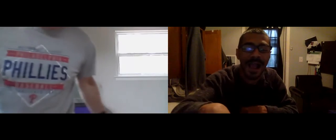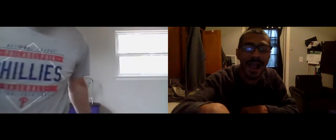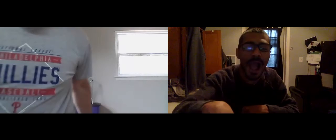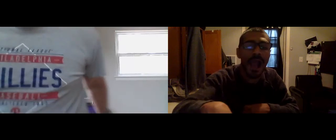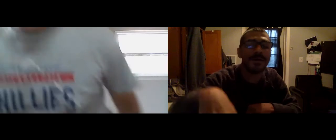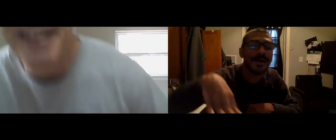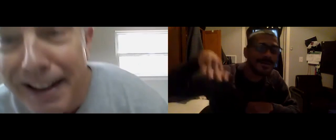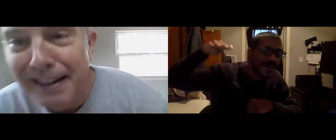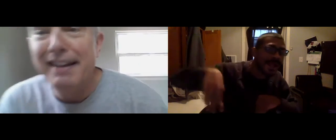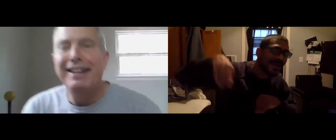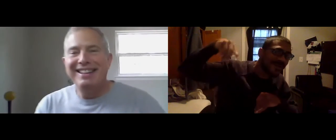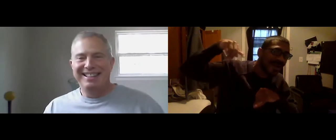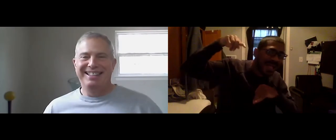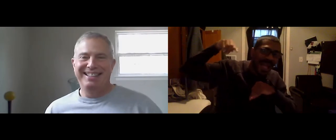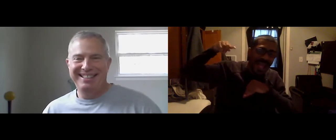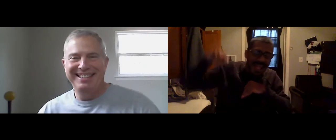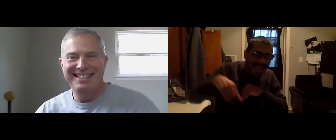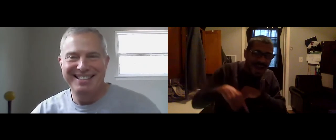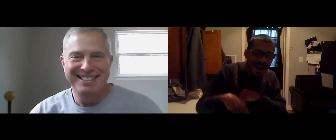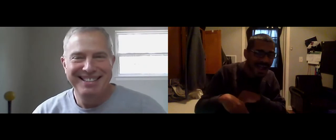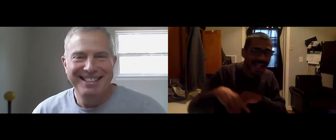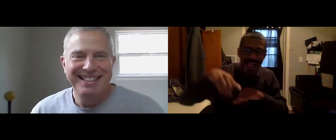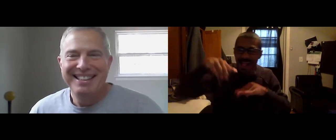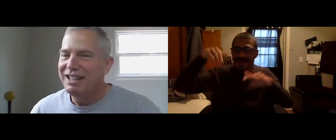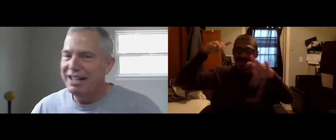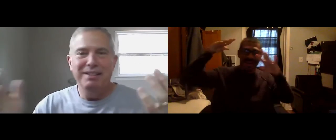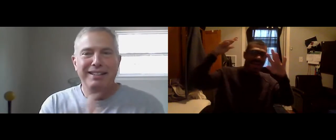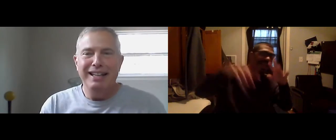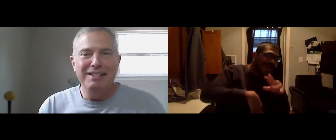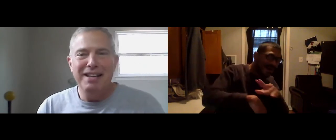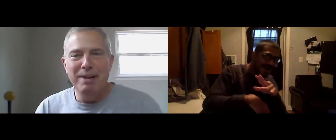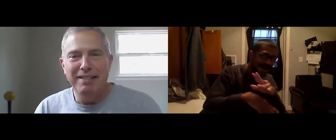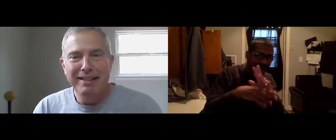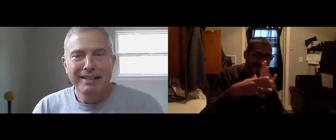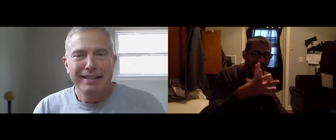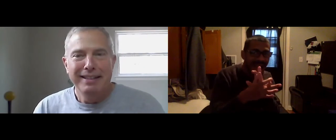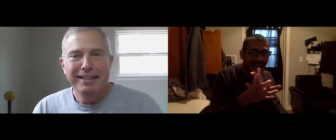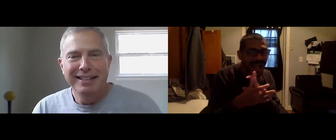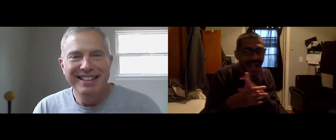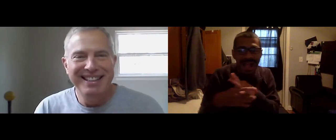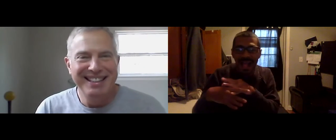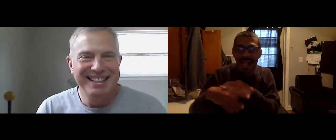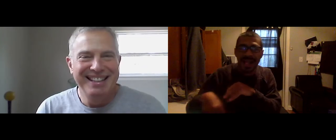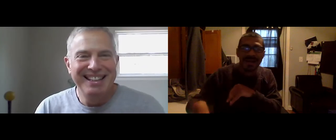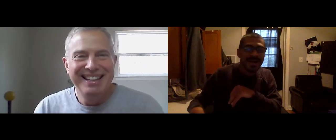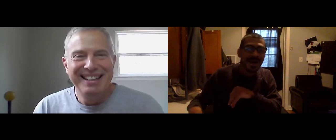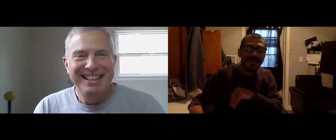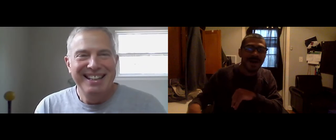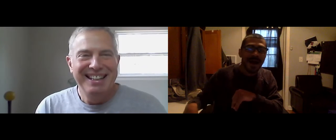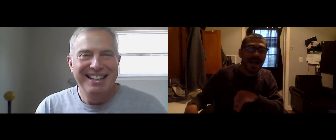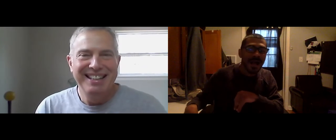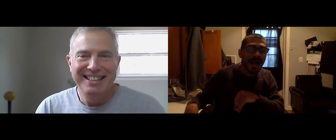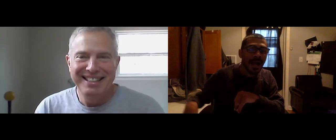anytime, man. Thank you